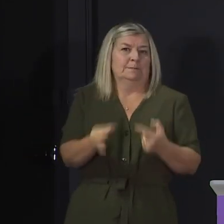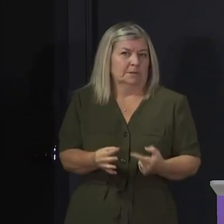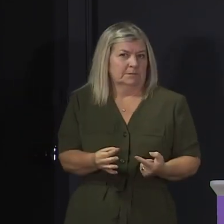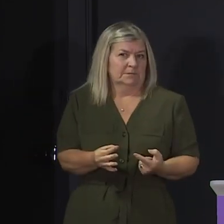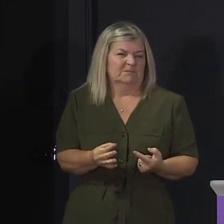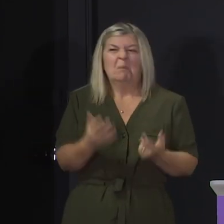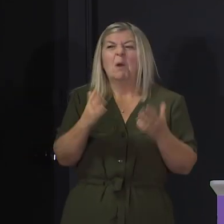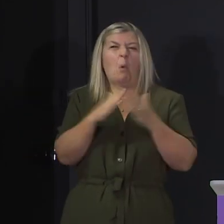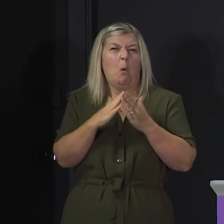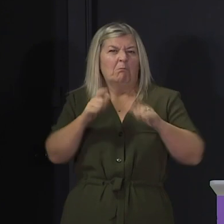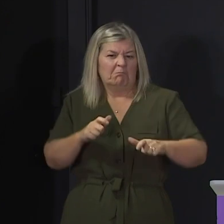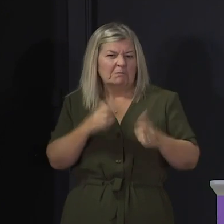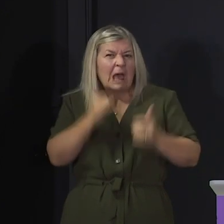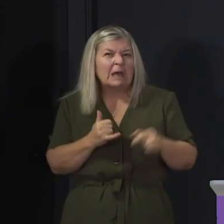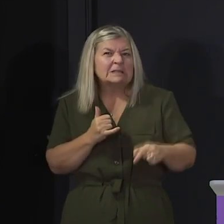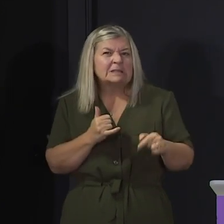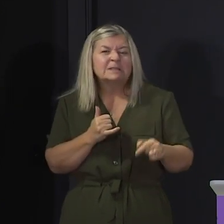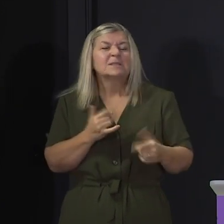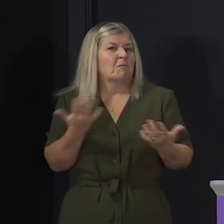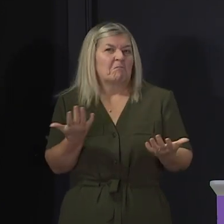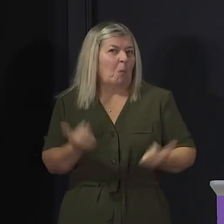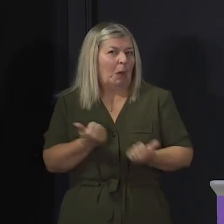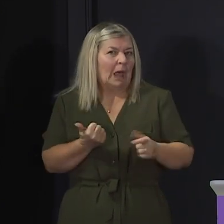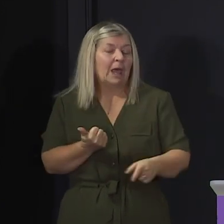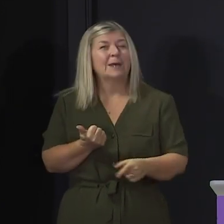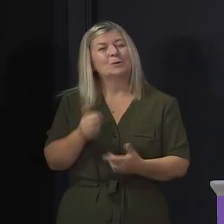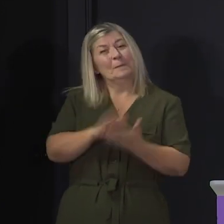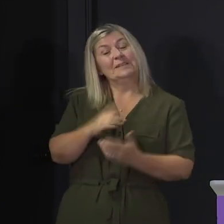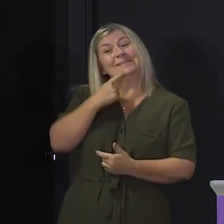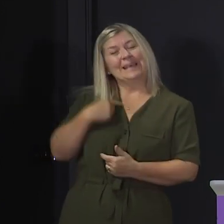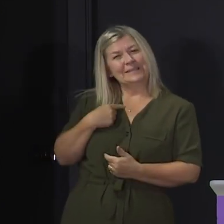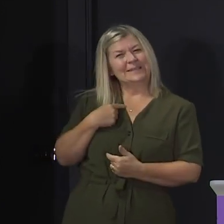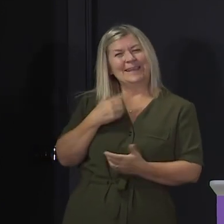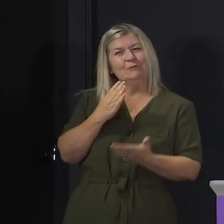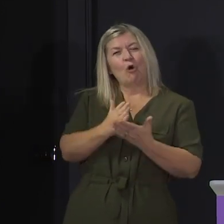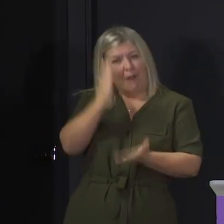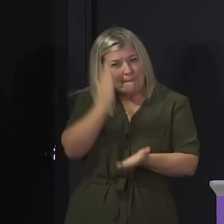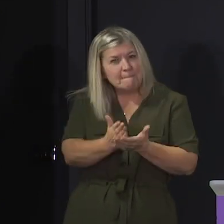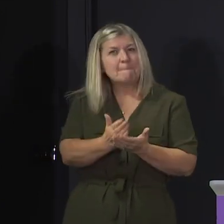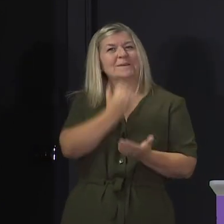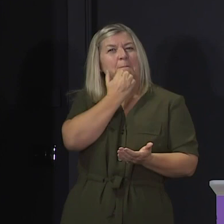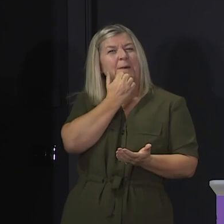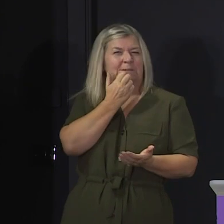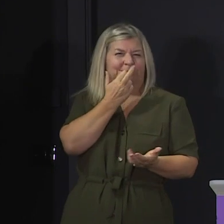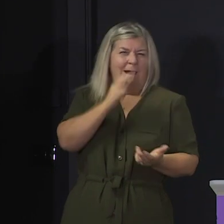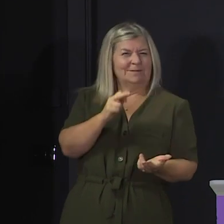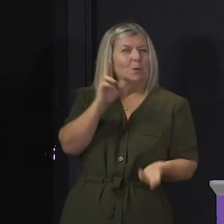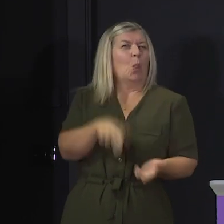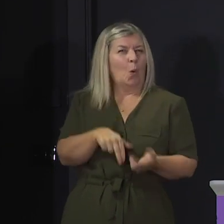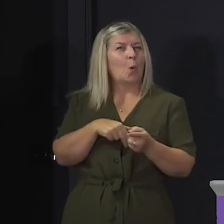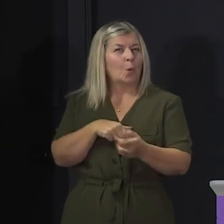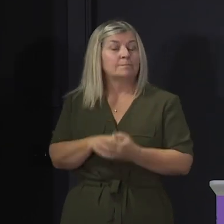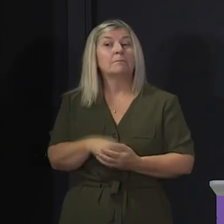yesterday's number of positive cases was probably artificially low. The rerouting of cases was due to stop yesterday and my